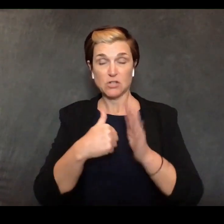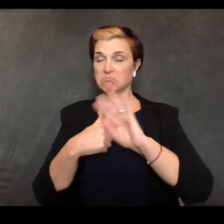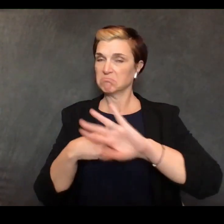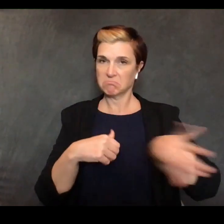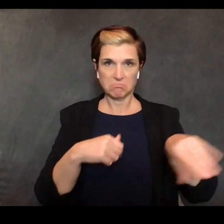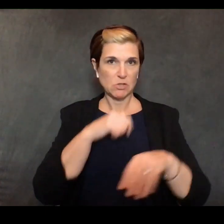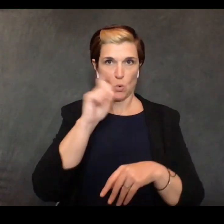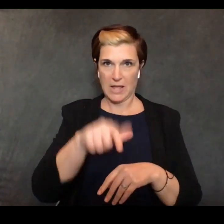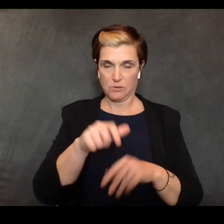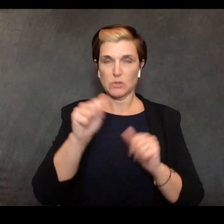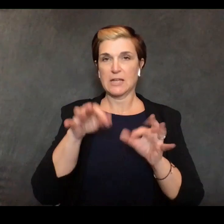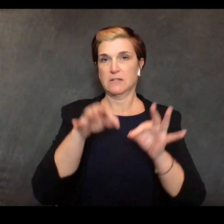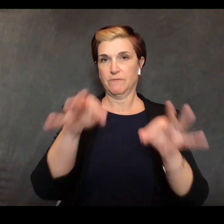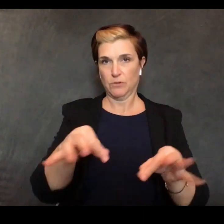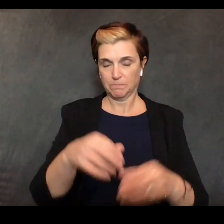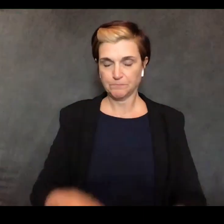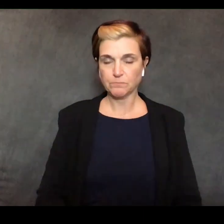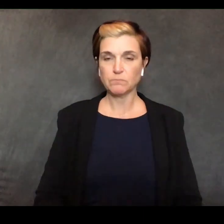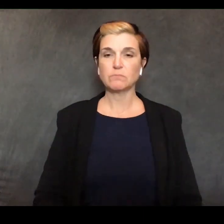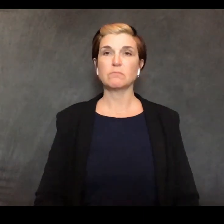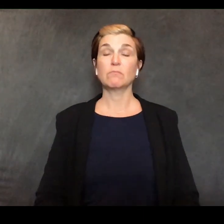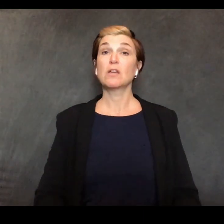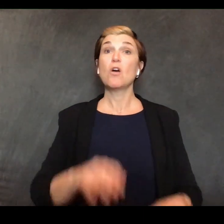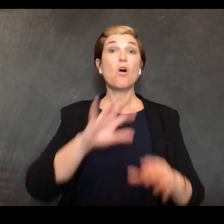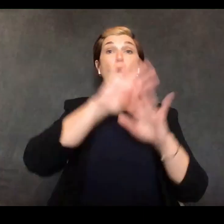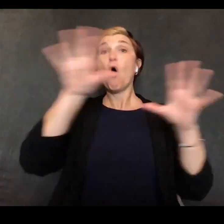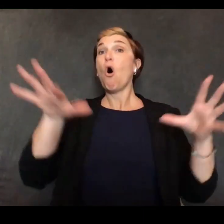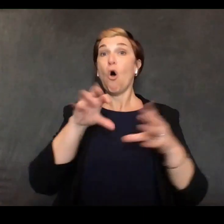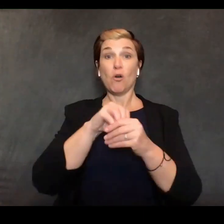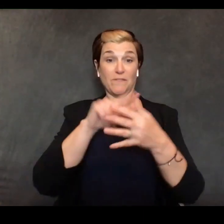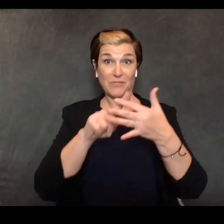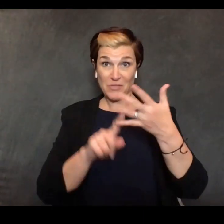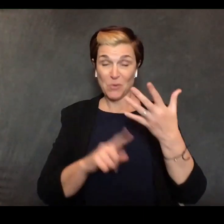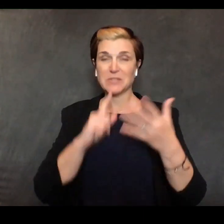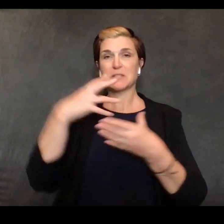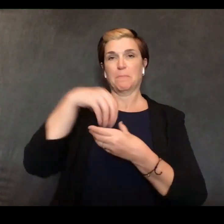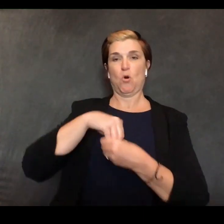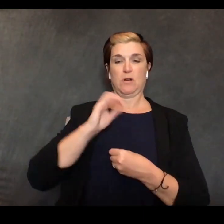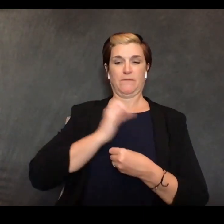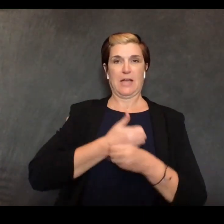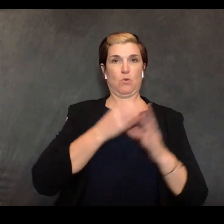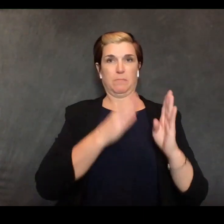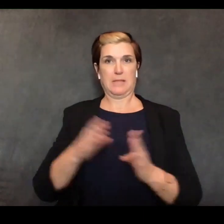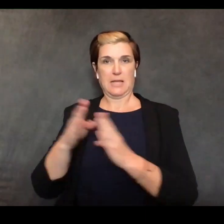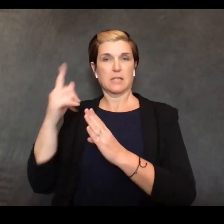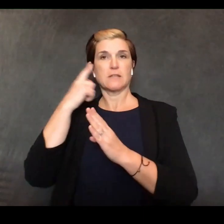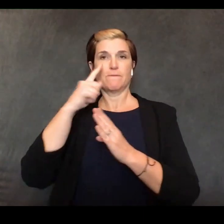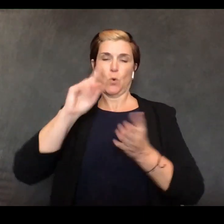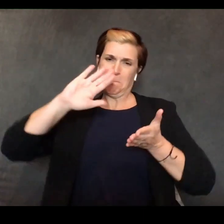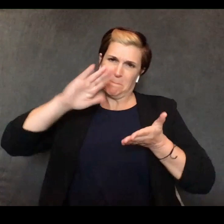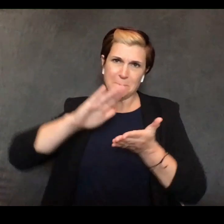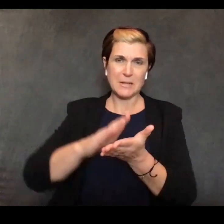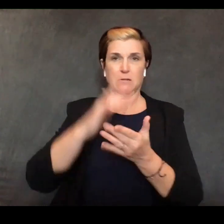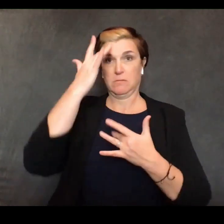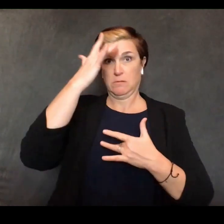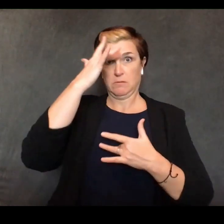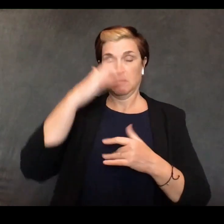part of our larger efforts around mitigation and as we are encouraging Americans to stay home whenever possible we don't want our Medicare